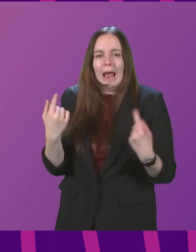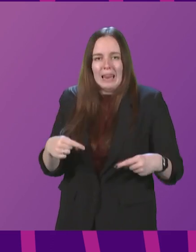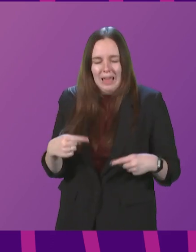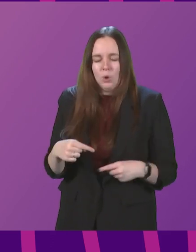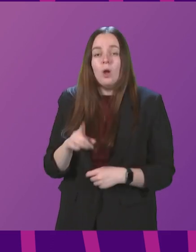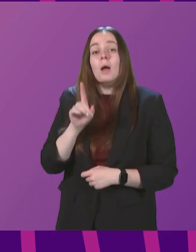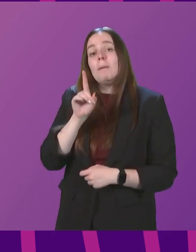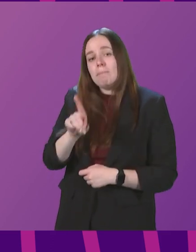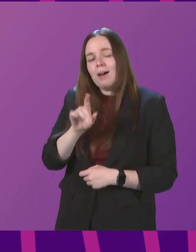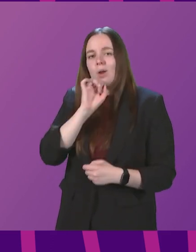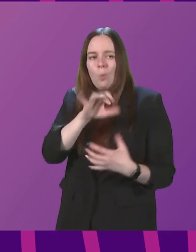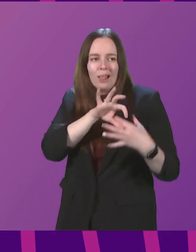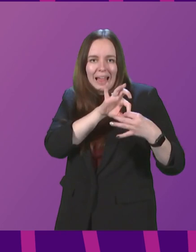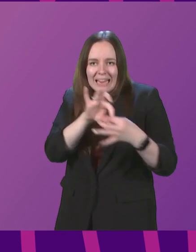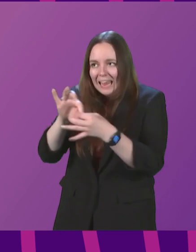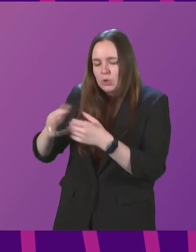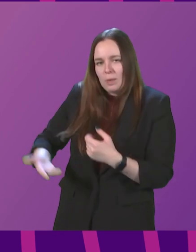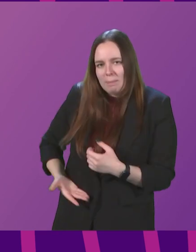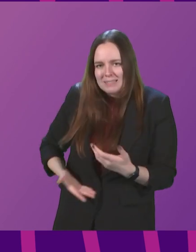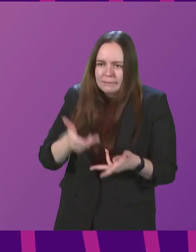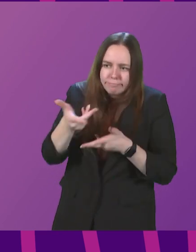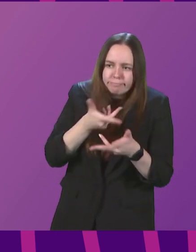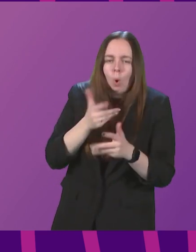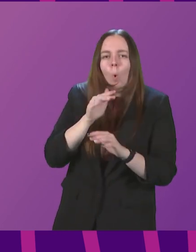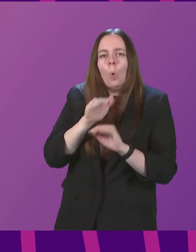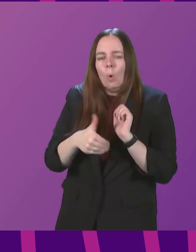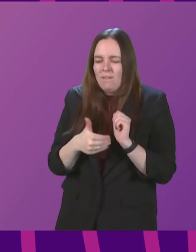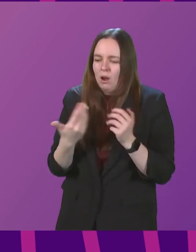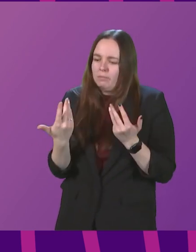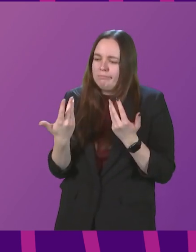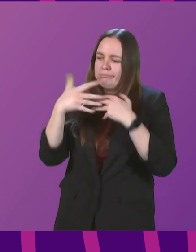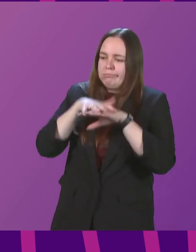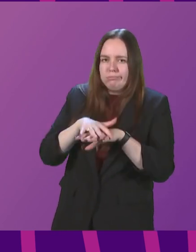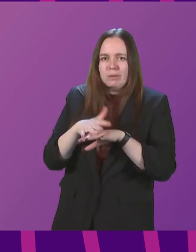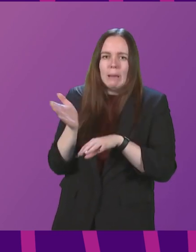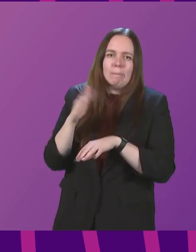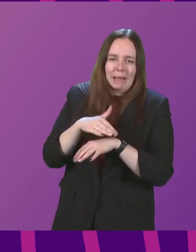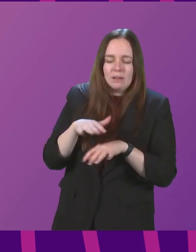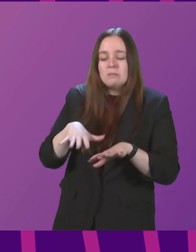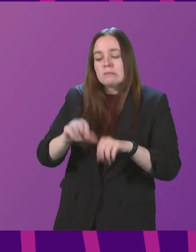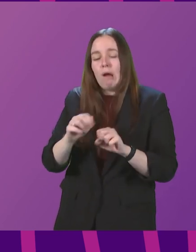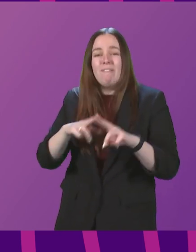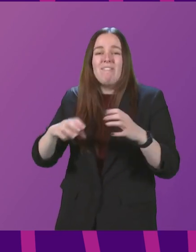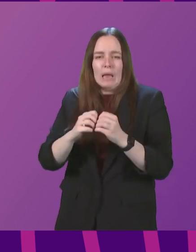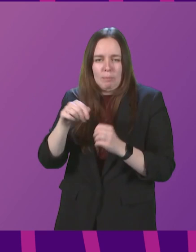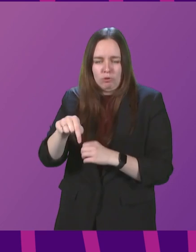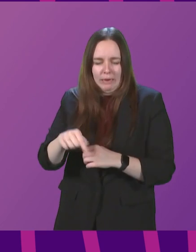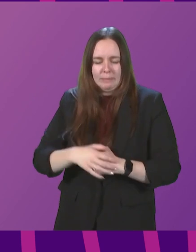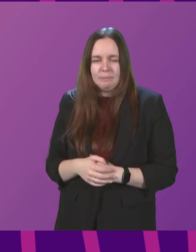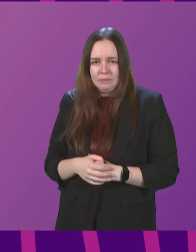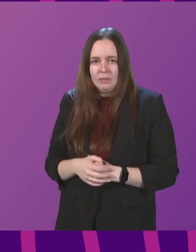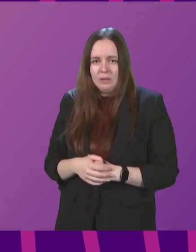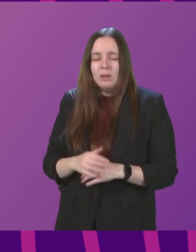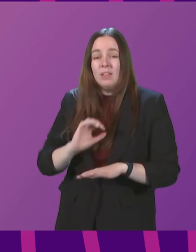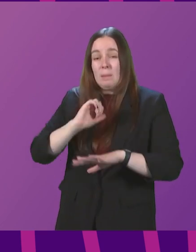However, we will engage with business now about a return to a more hybrid approach from the start of February. The baseline mitigation